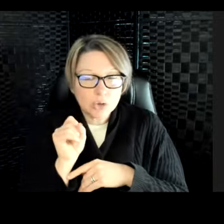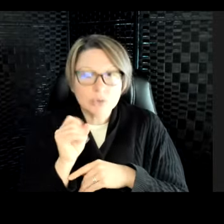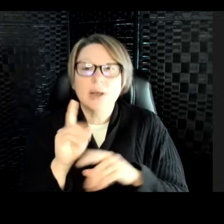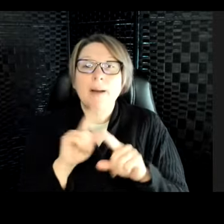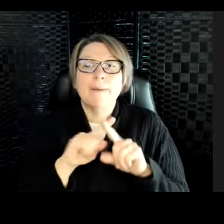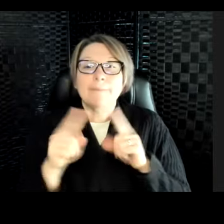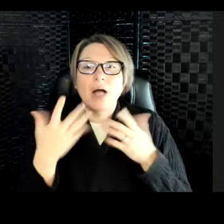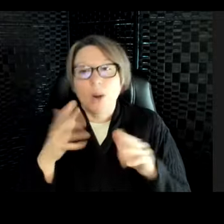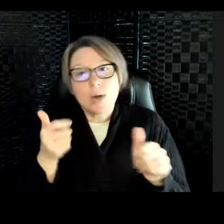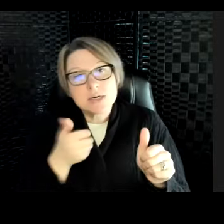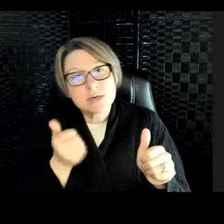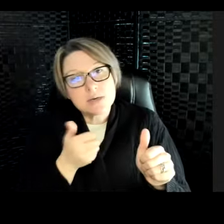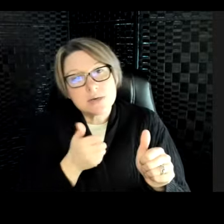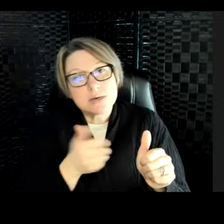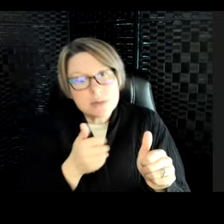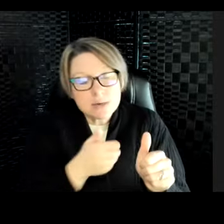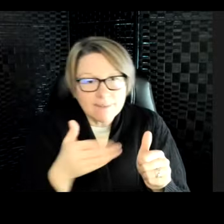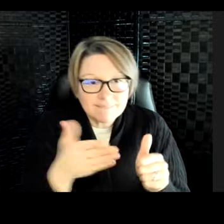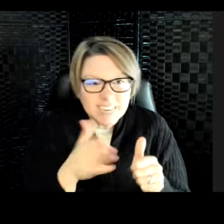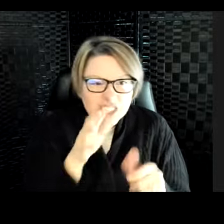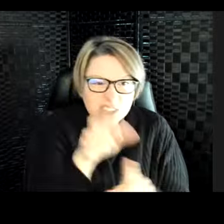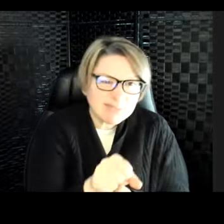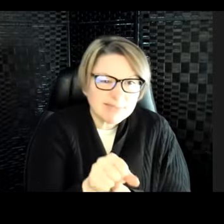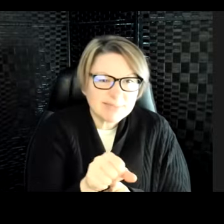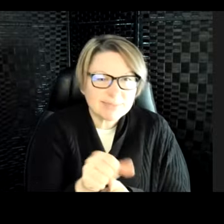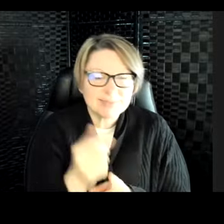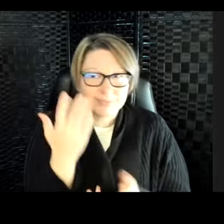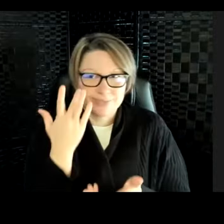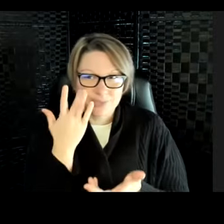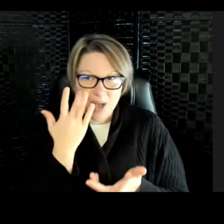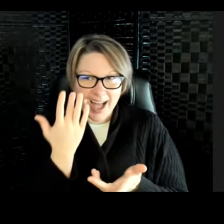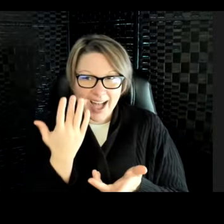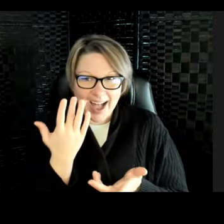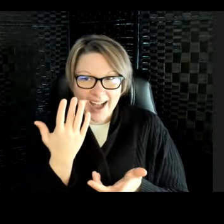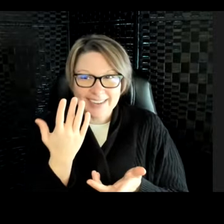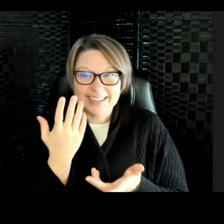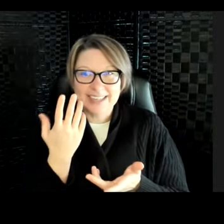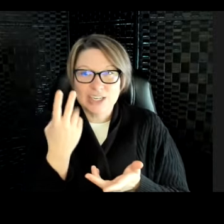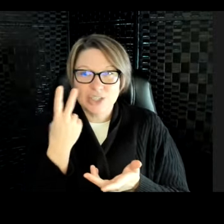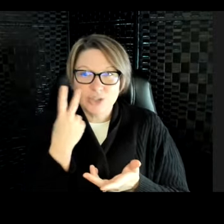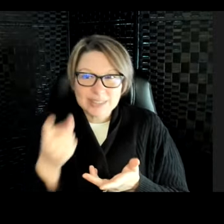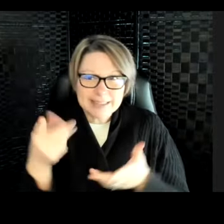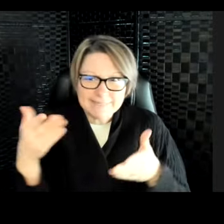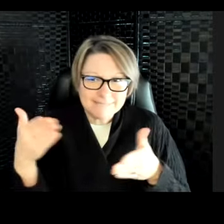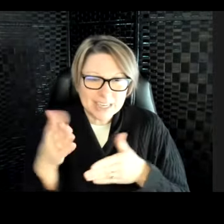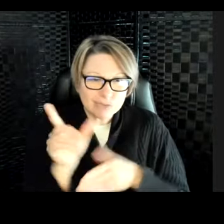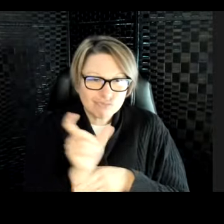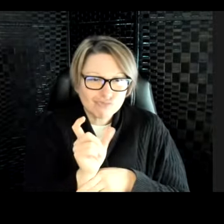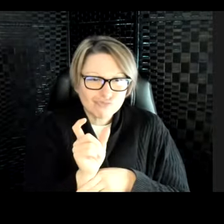to try and catch it. Because if you can see, these fish are not huge fish. So if the shark